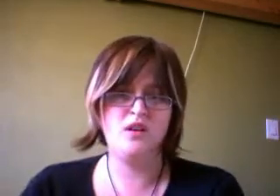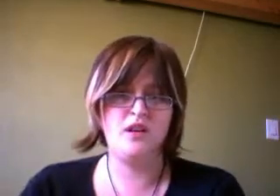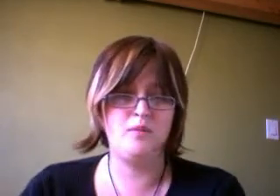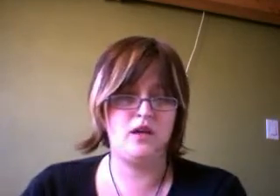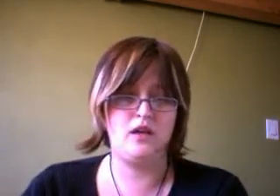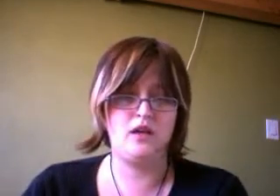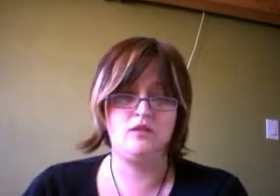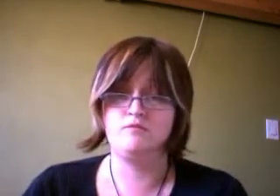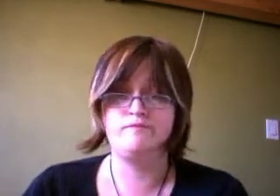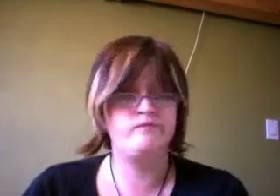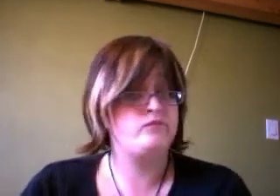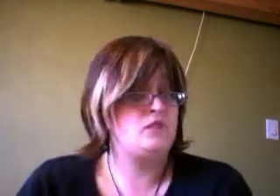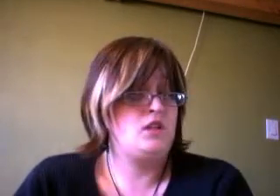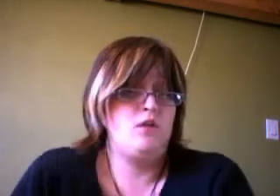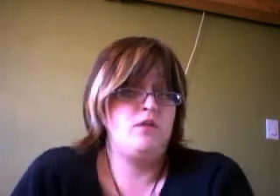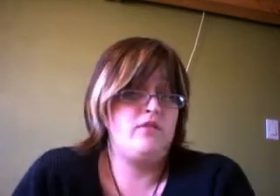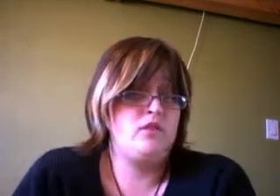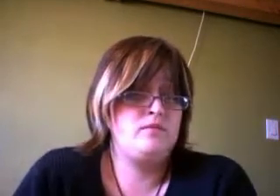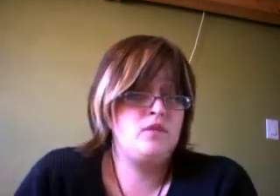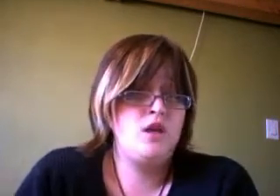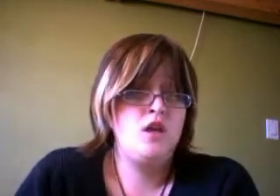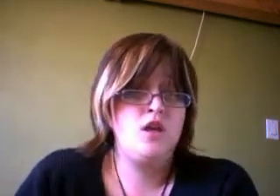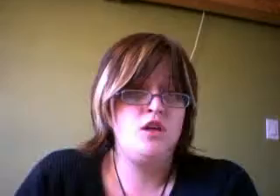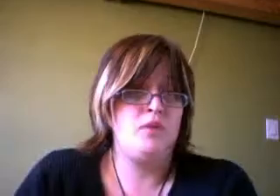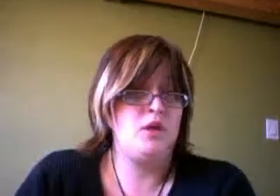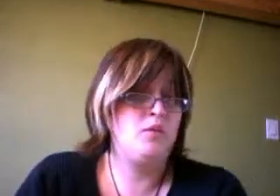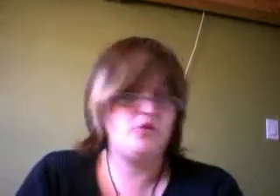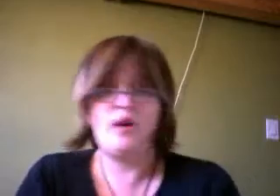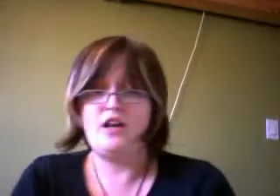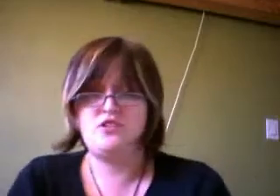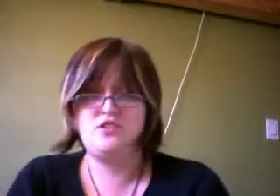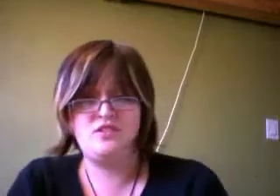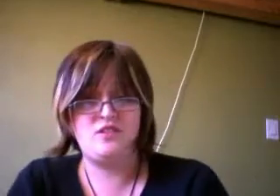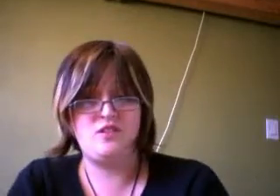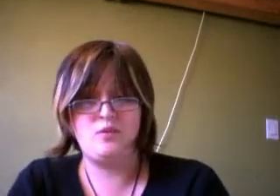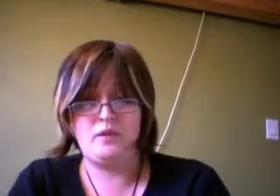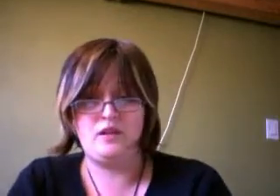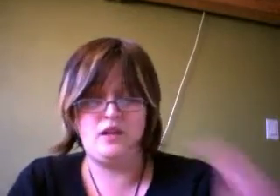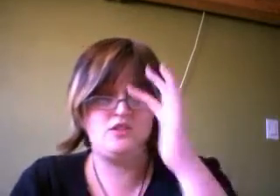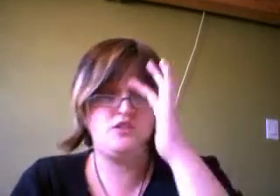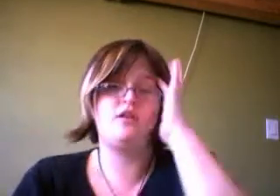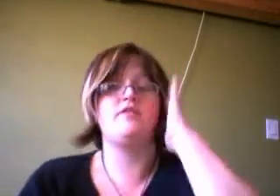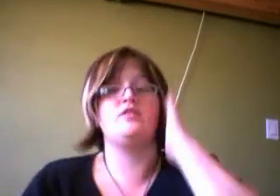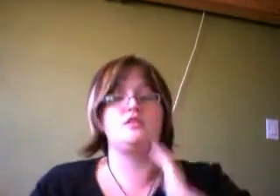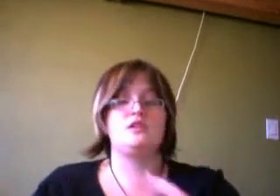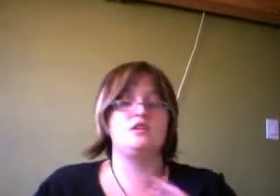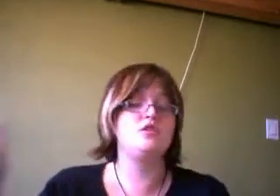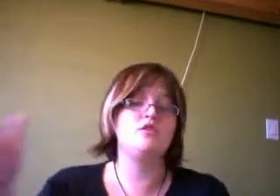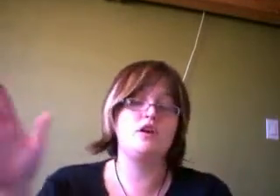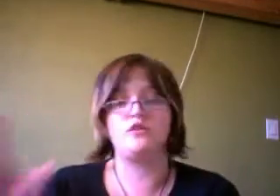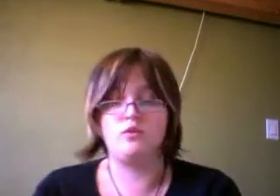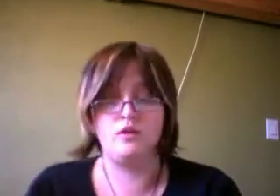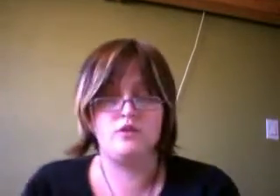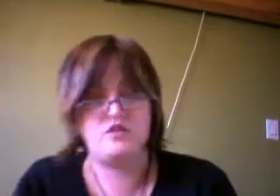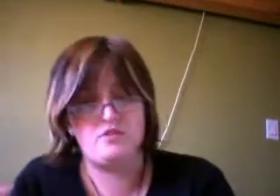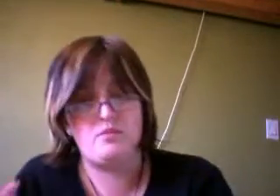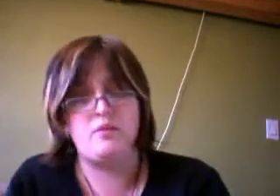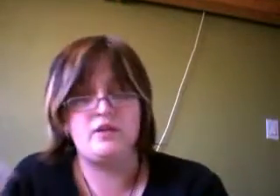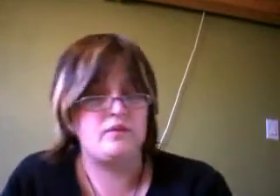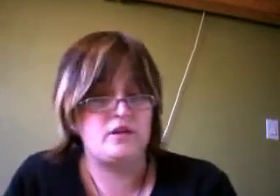And I'm like, okay, whatever. But you almost crashed into this other woman. And she's obviously, like, she already honked her horn. She's probably done with it,